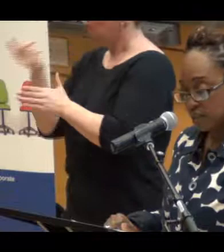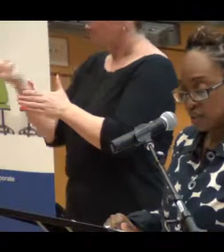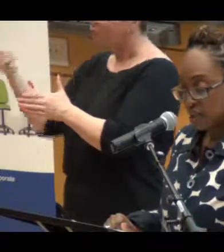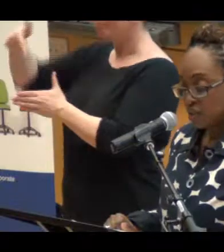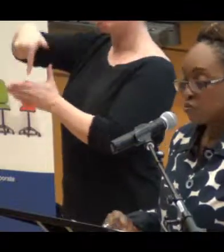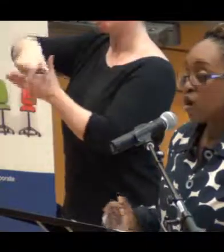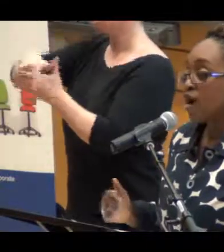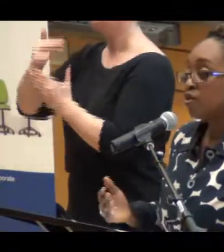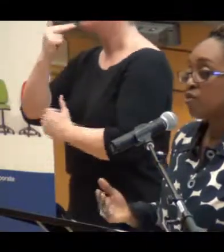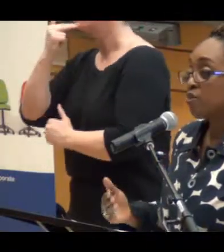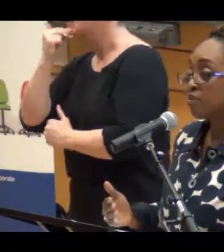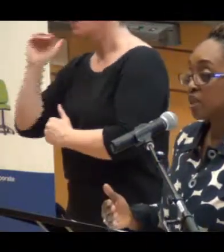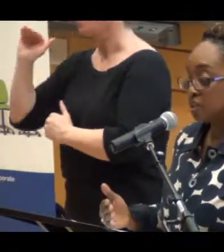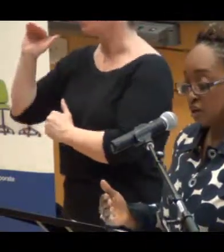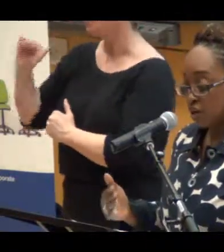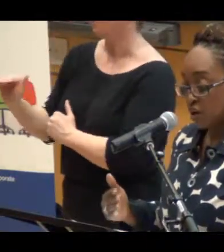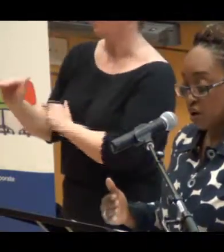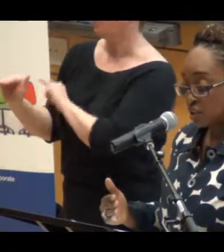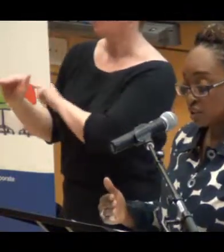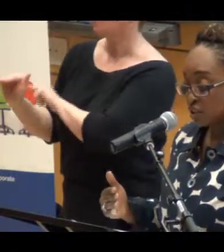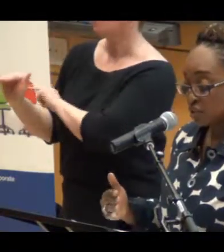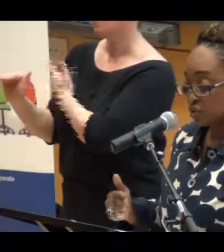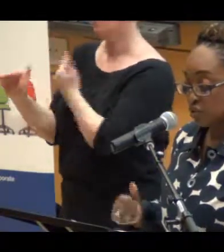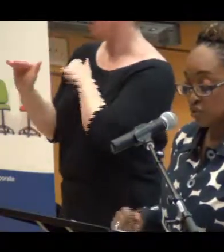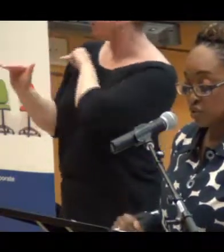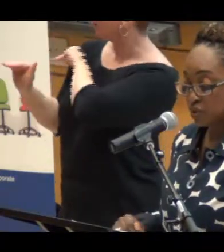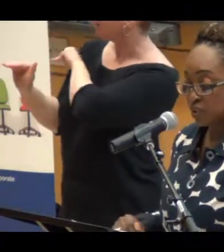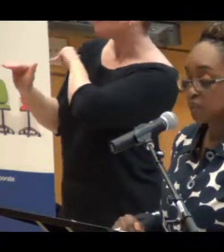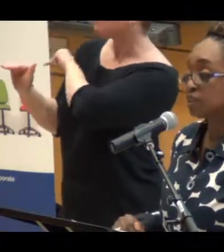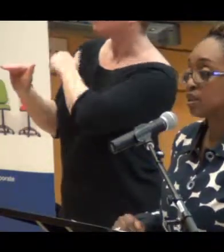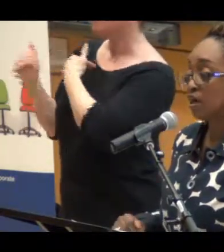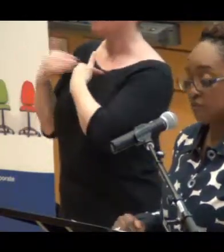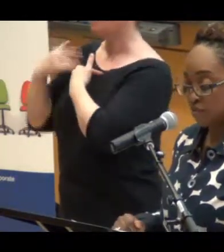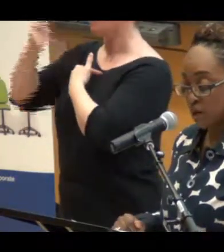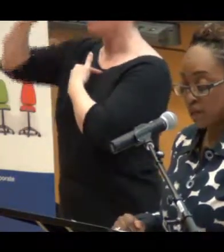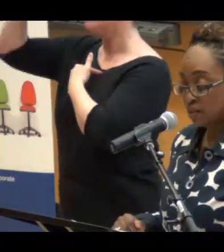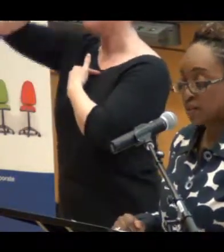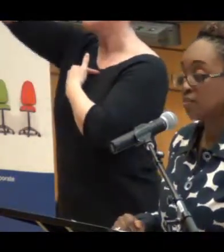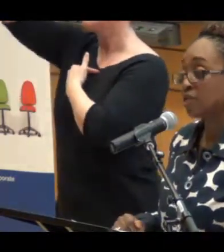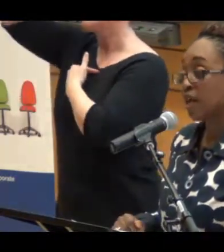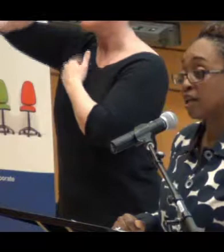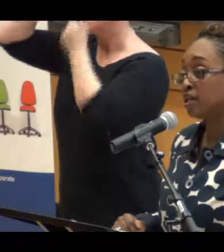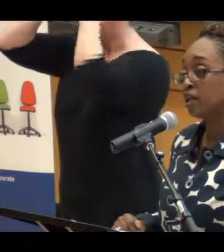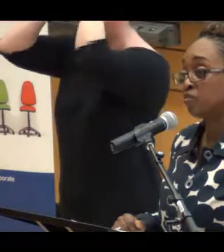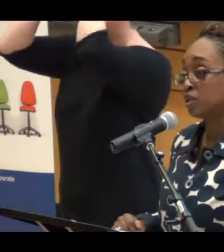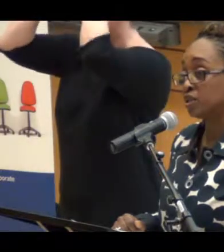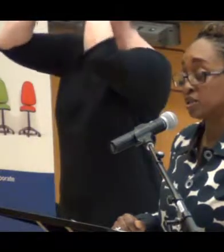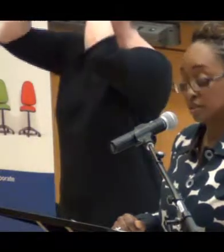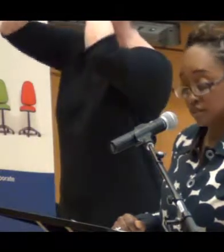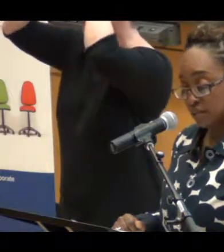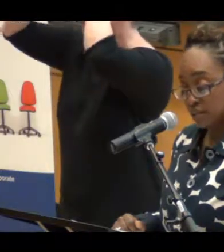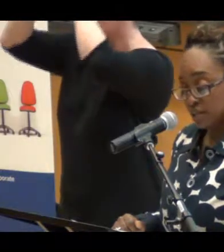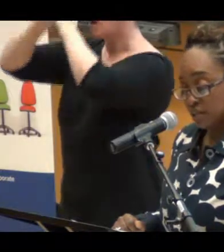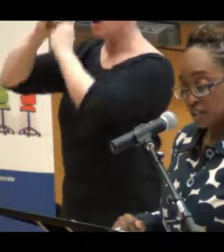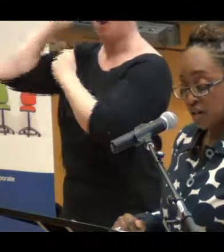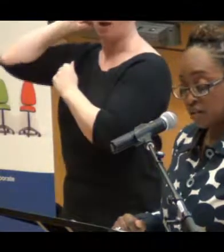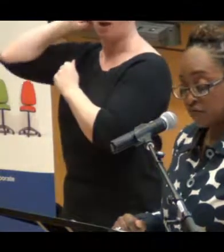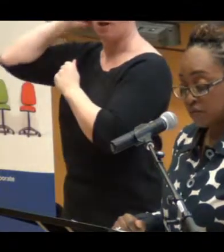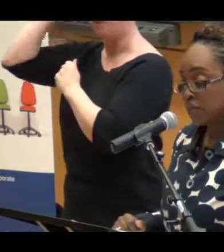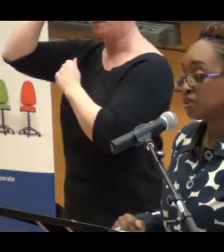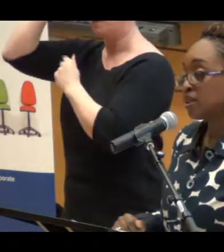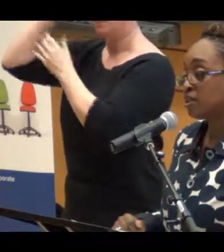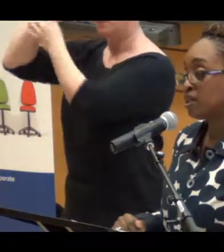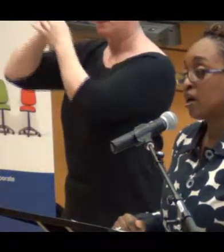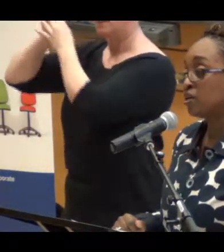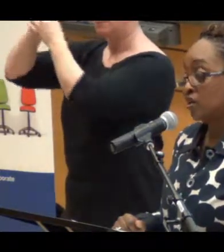The rider represents our conscious control processes of the mind, the planning and reasoning. The